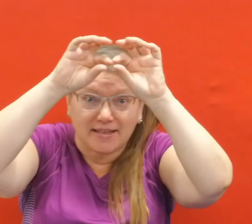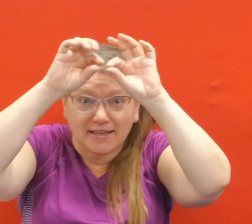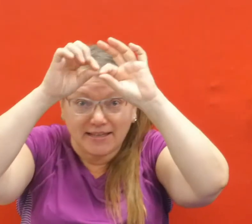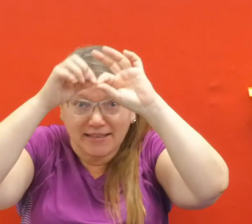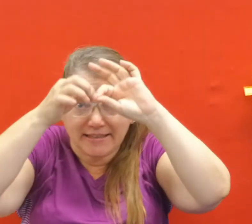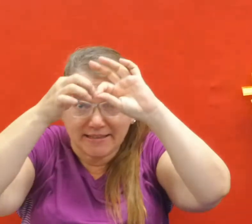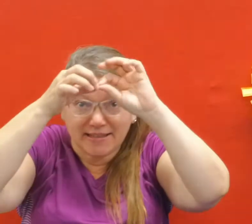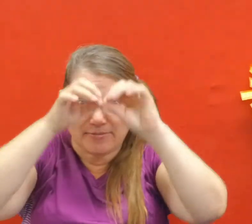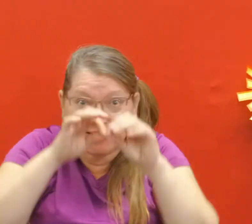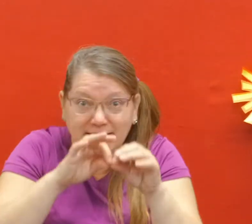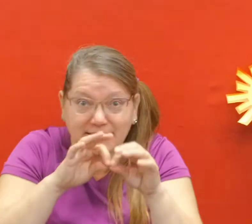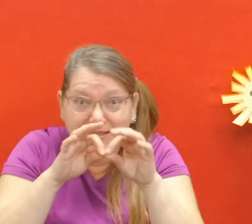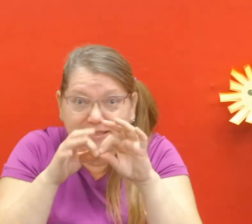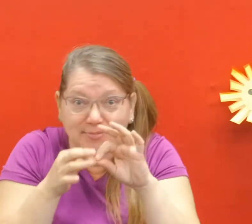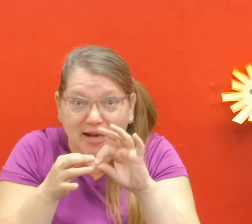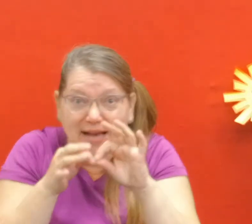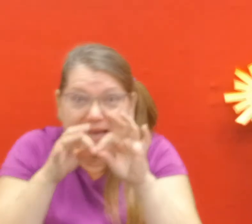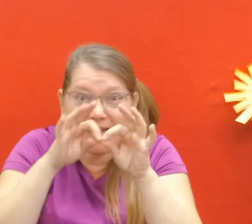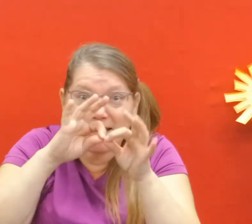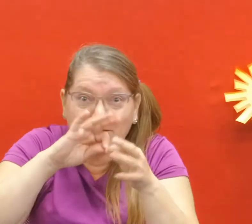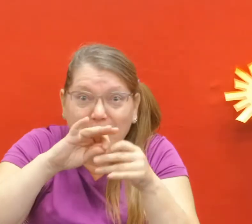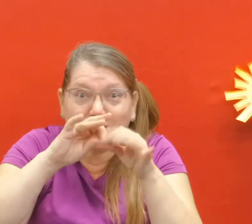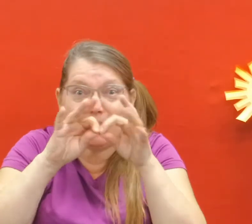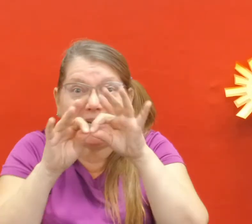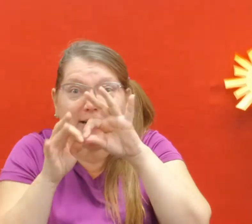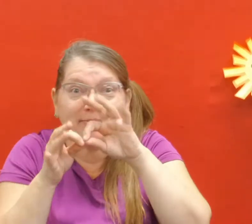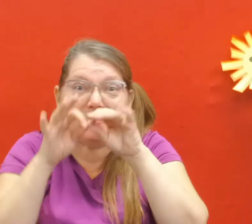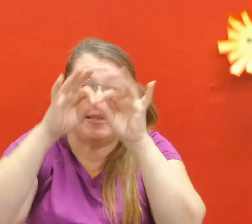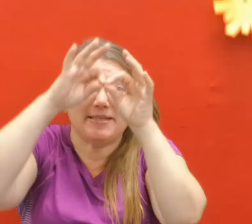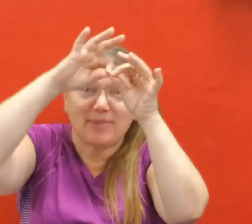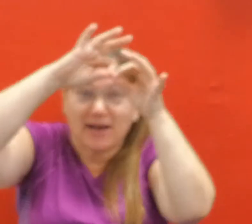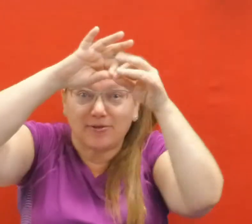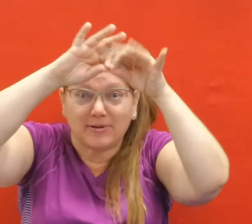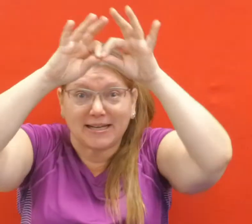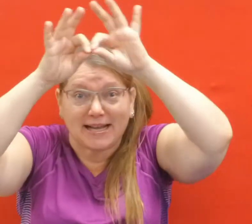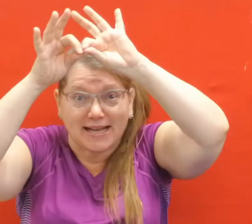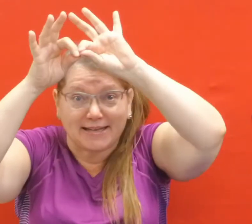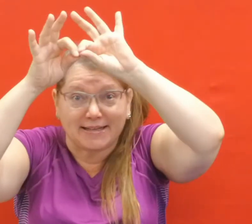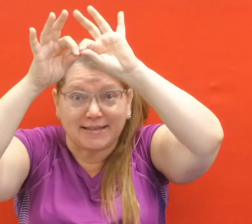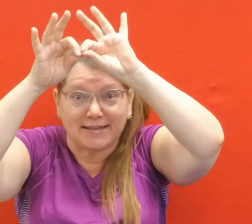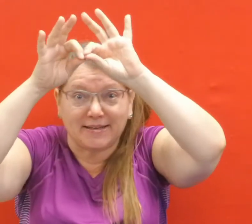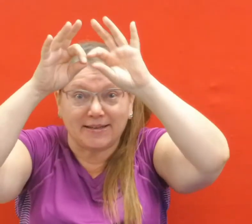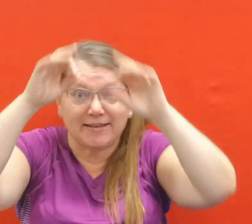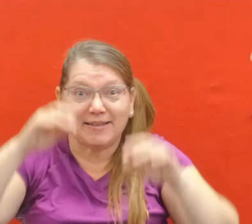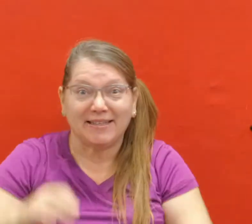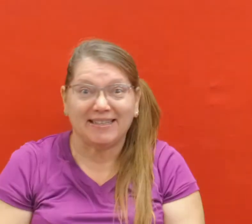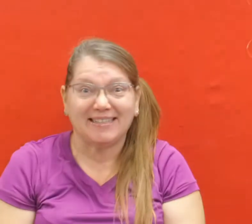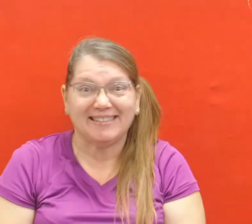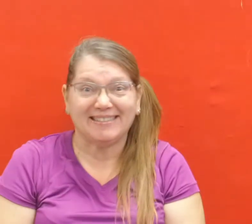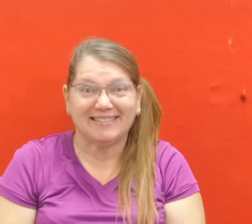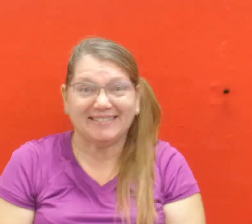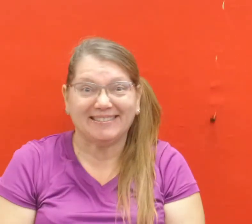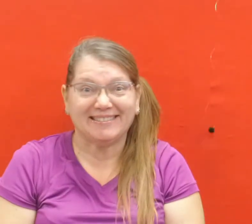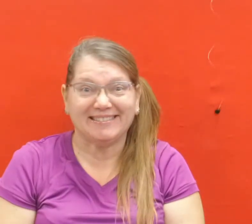the itsy weensy spider went up the spout again. came the